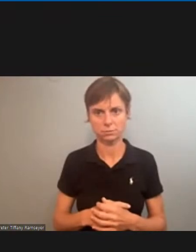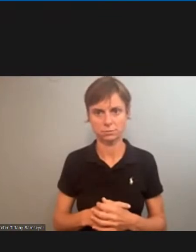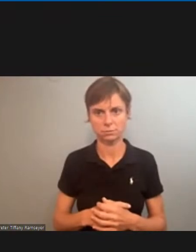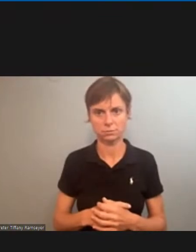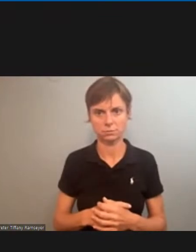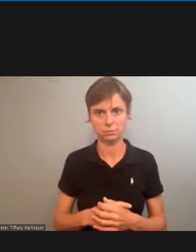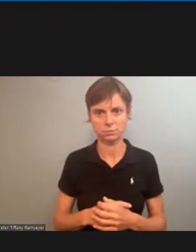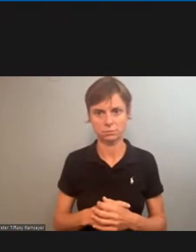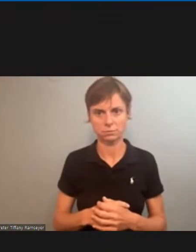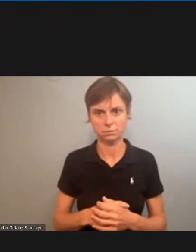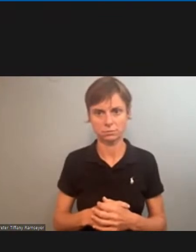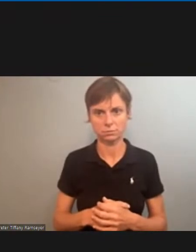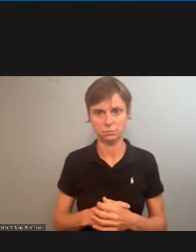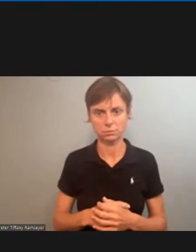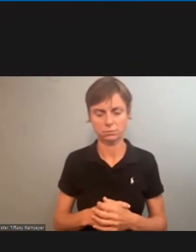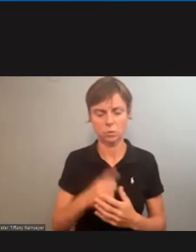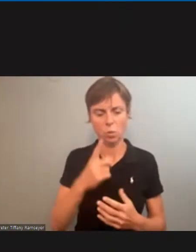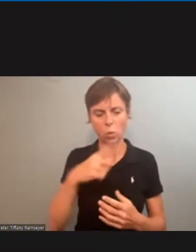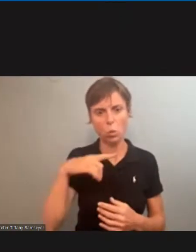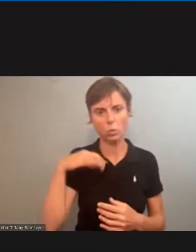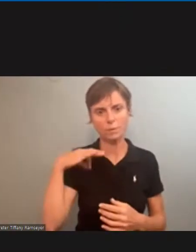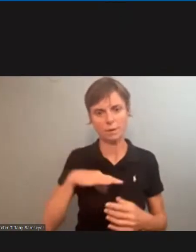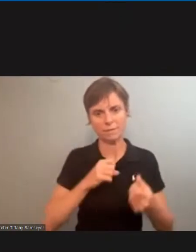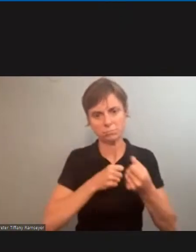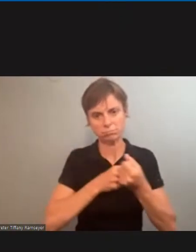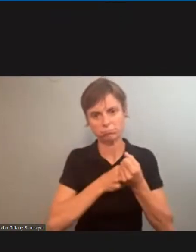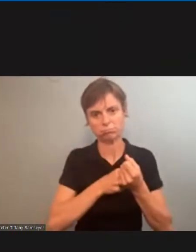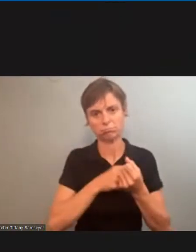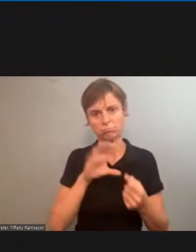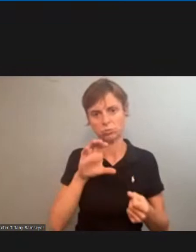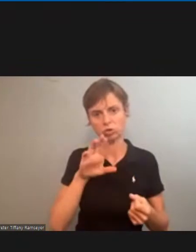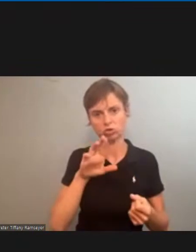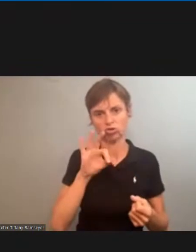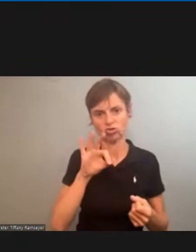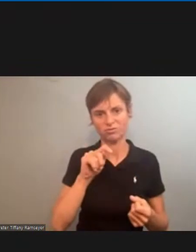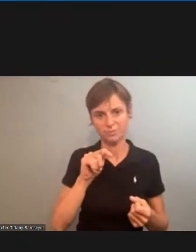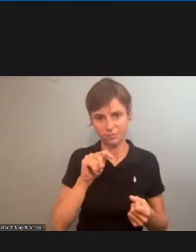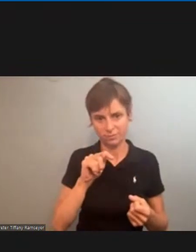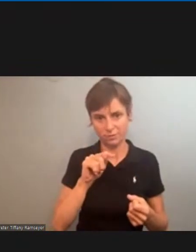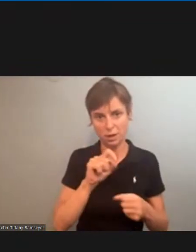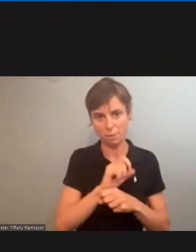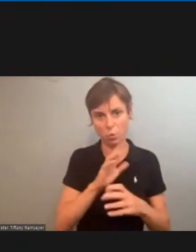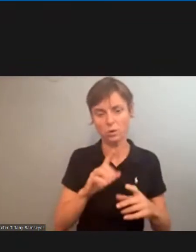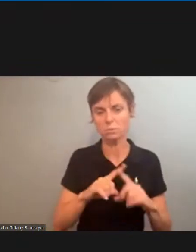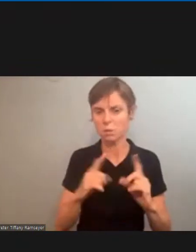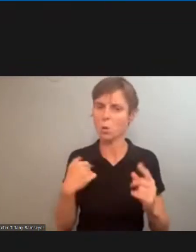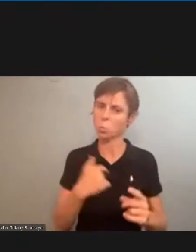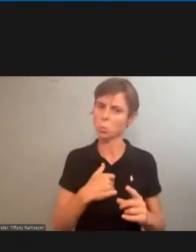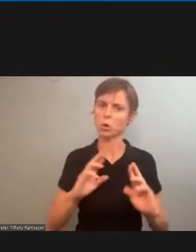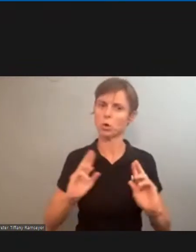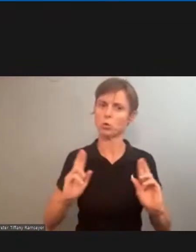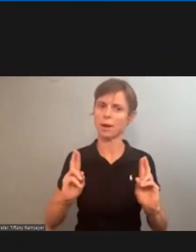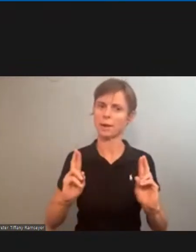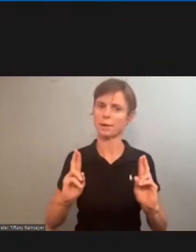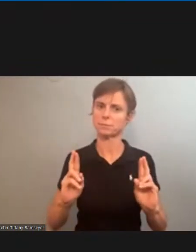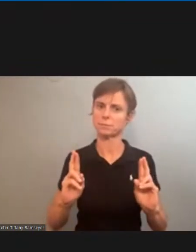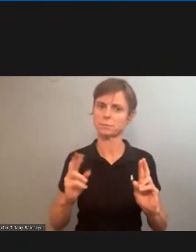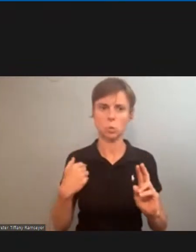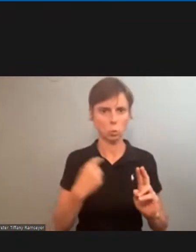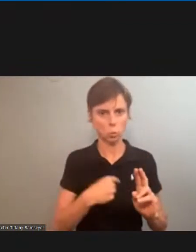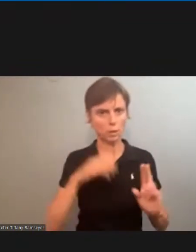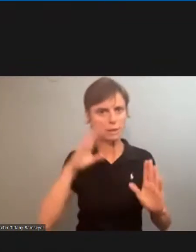of craft employees. But we're ready. You know, we're expecting, we're anticipating